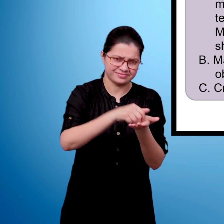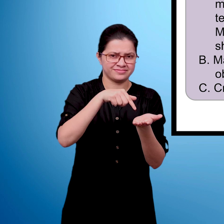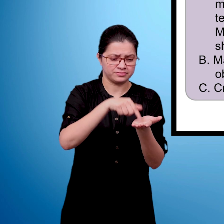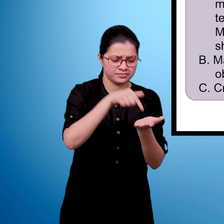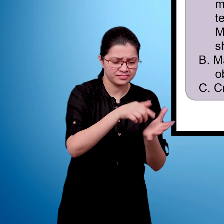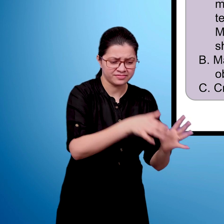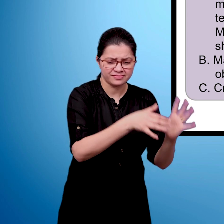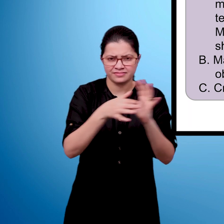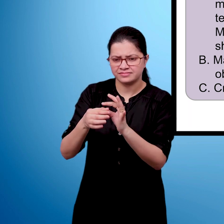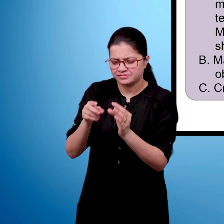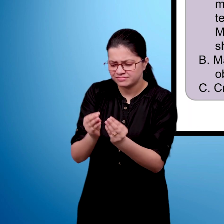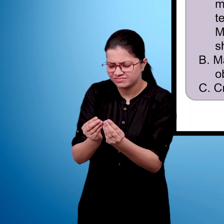Let pieces or